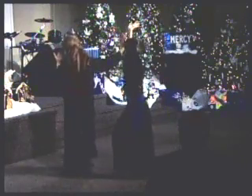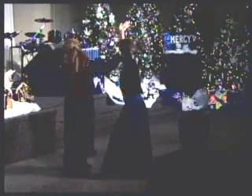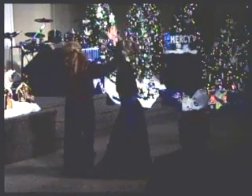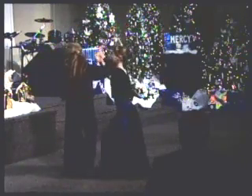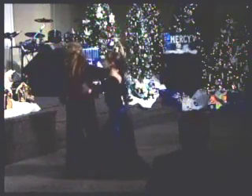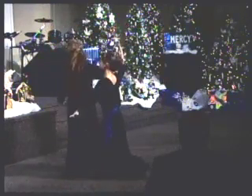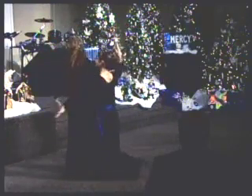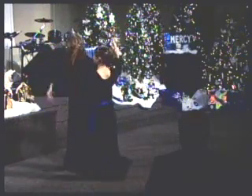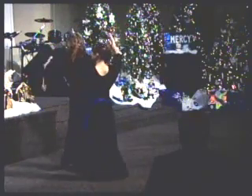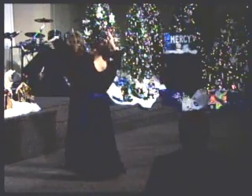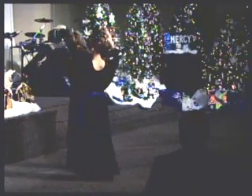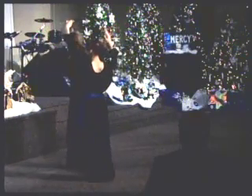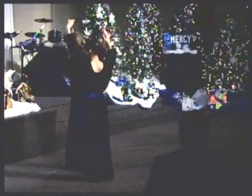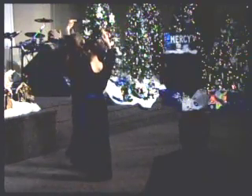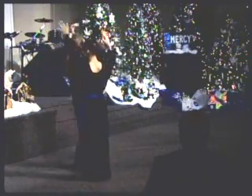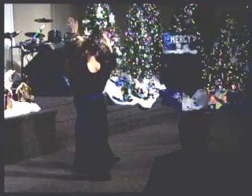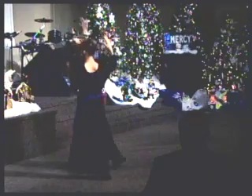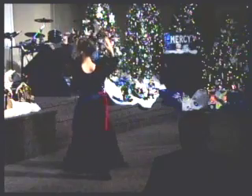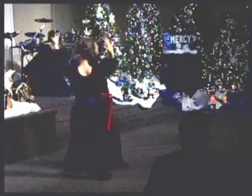kings This, King of kings